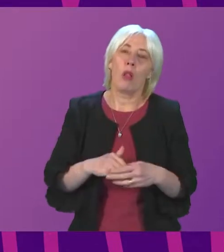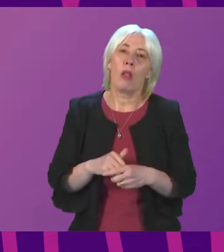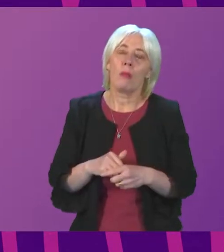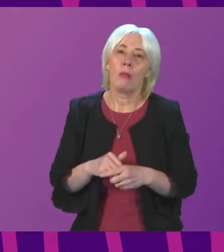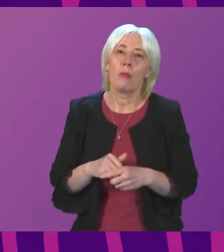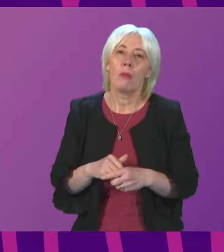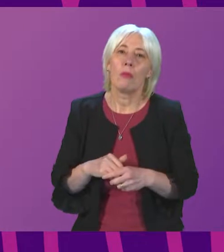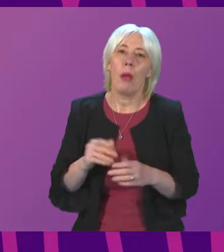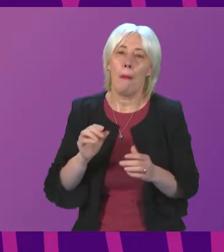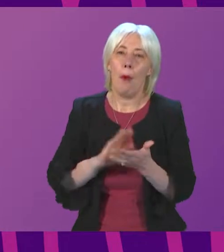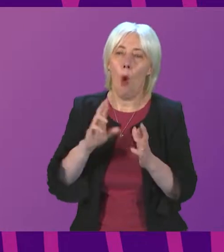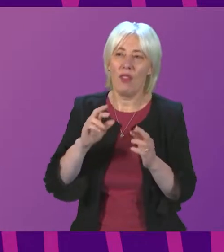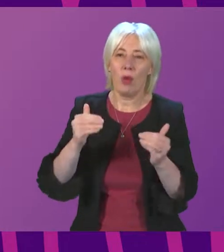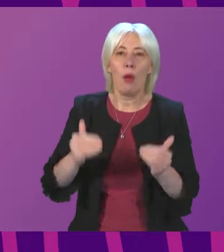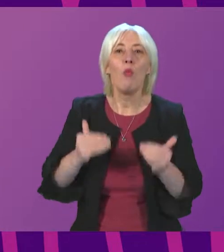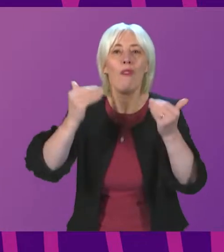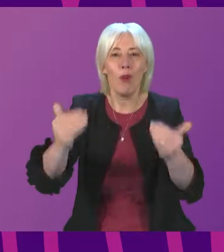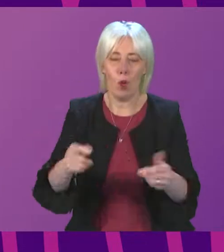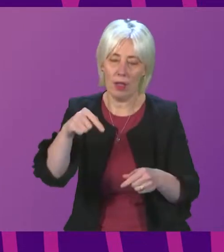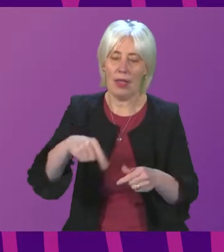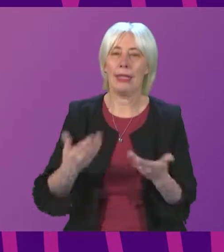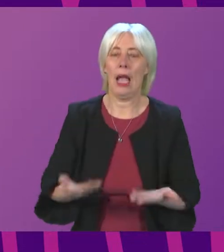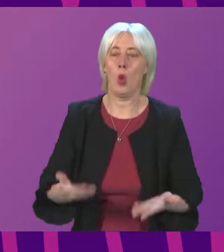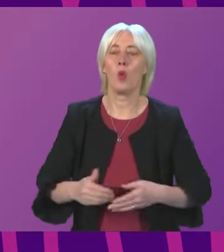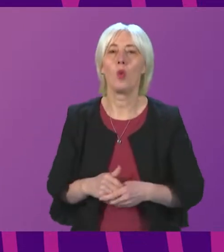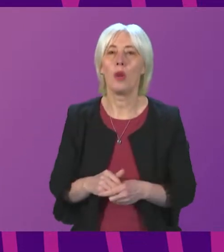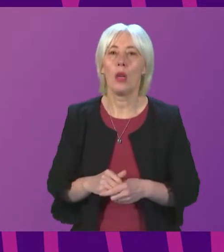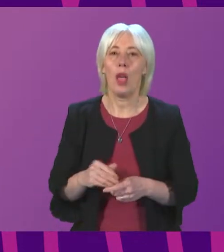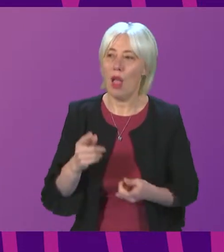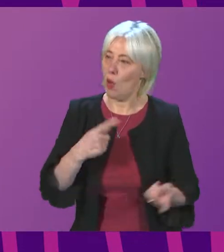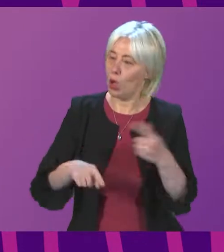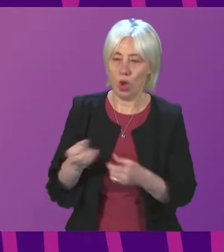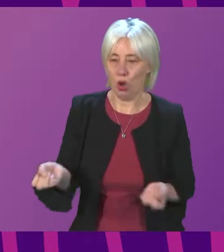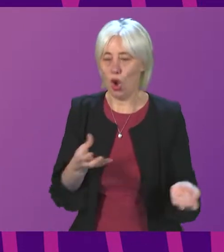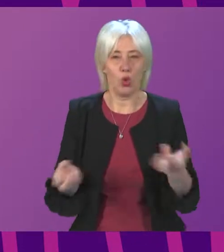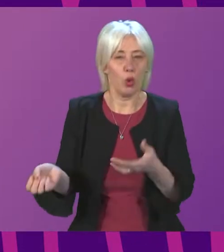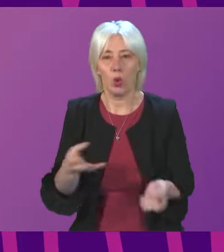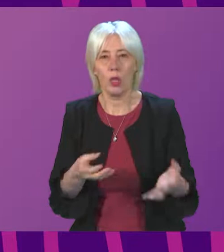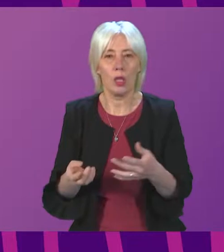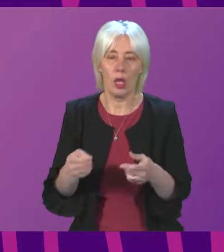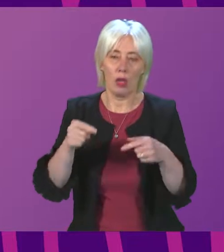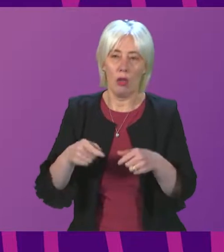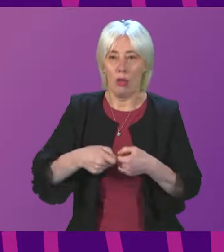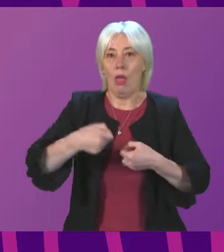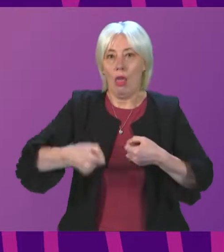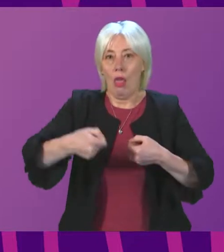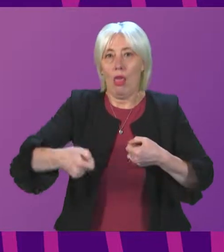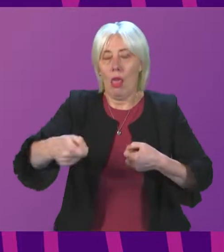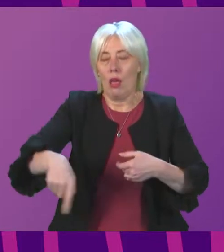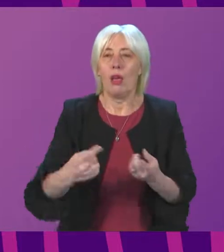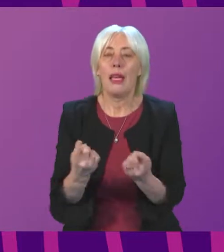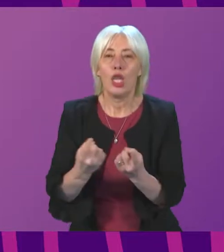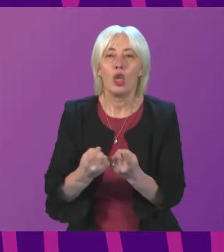takes us forward a little bit and we can make our own contribution to this long-standing issue.